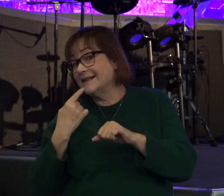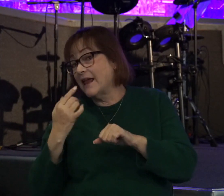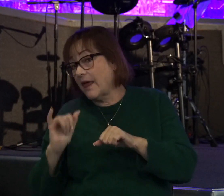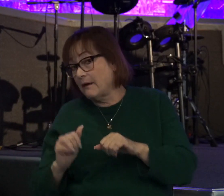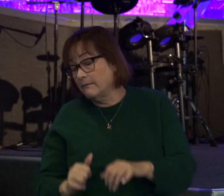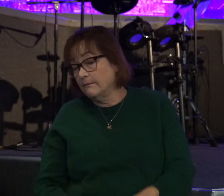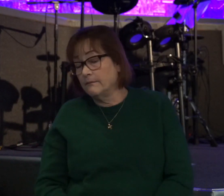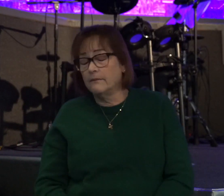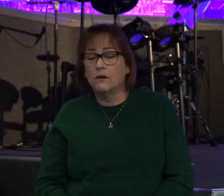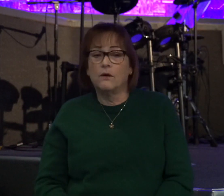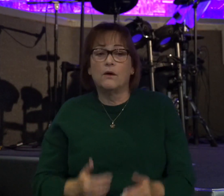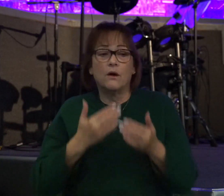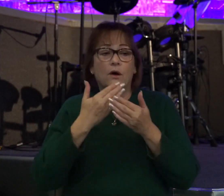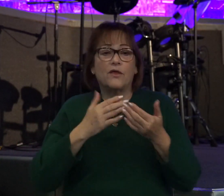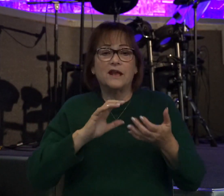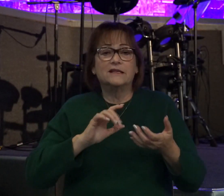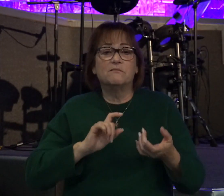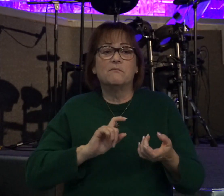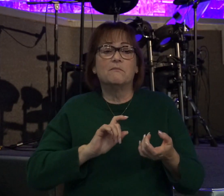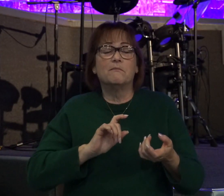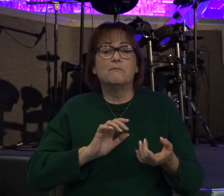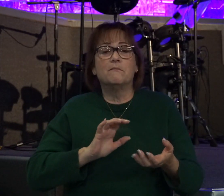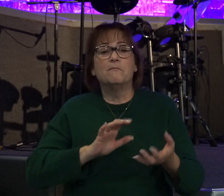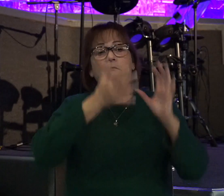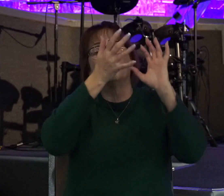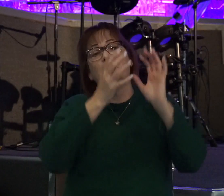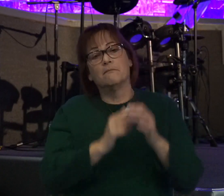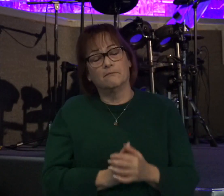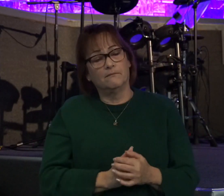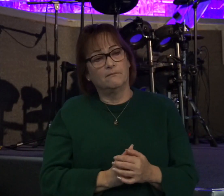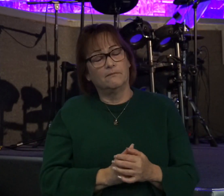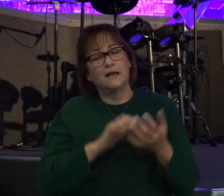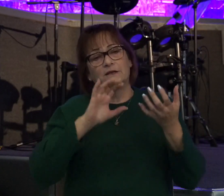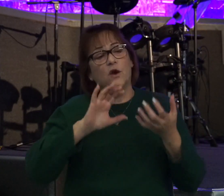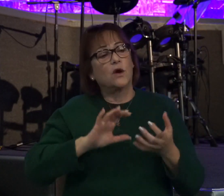Are things out of control? Is there chaos? Is there confusion?